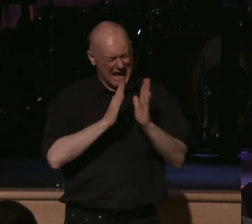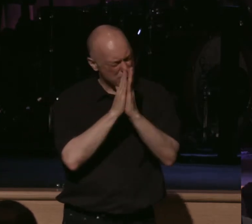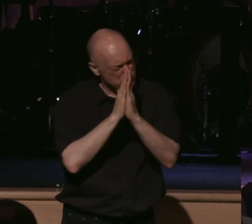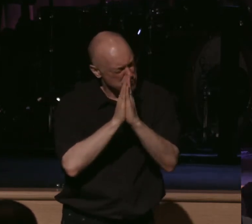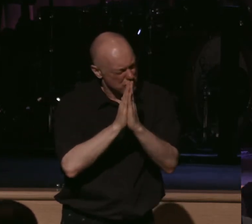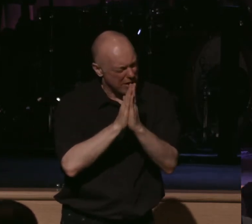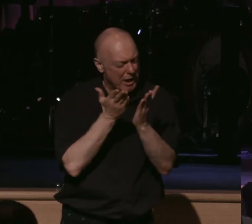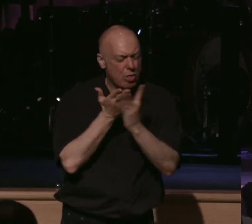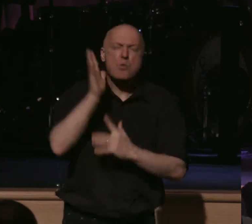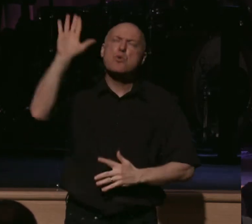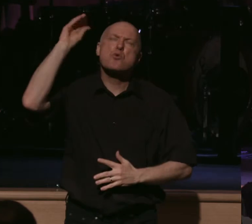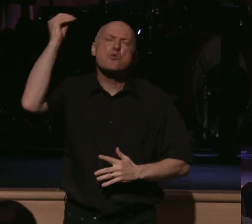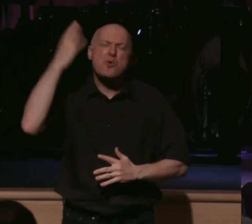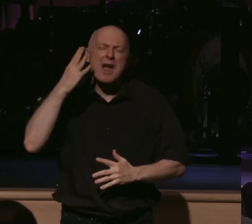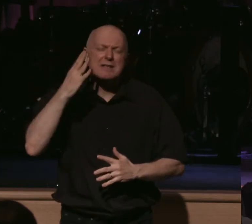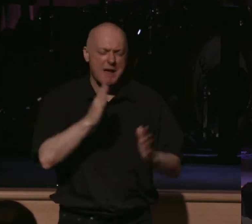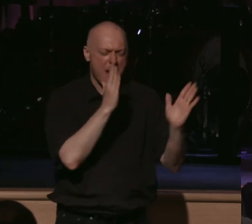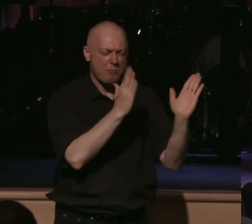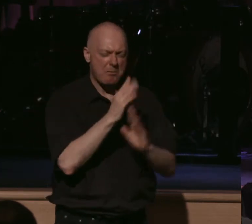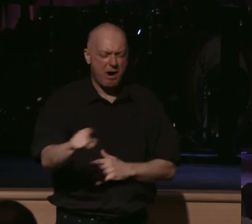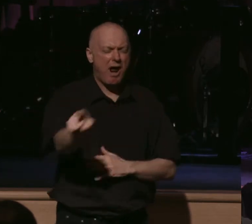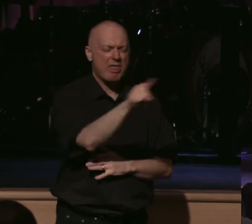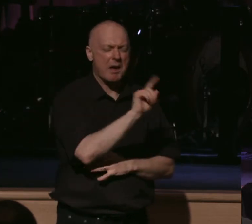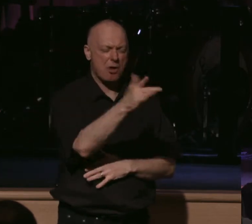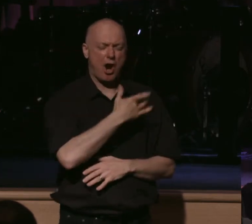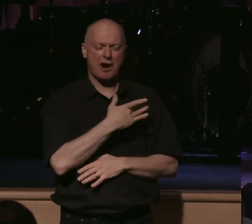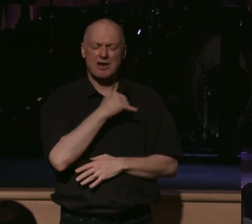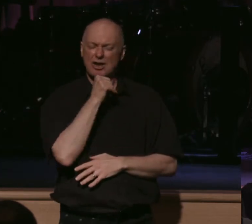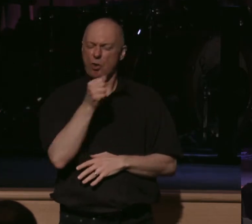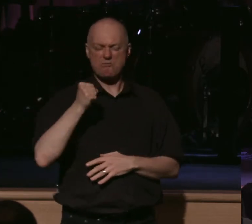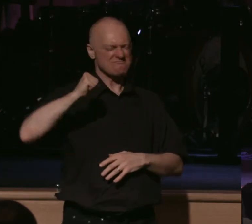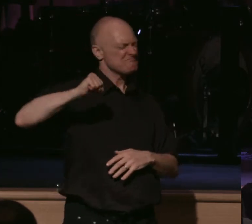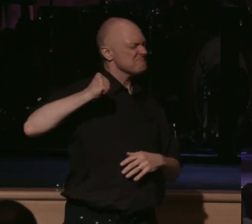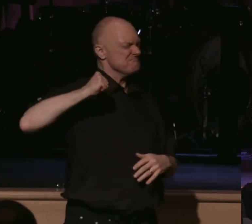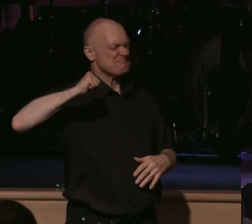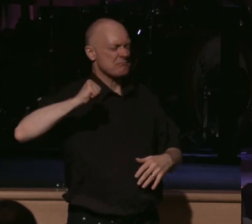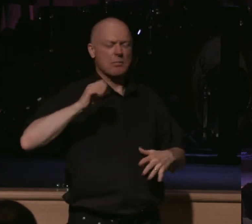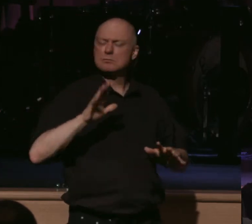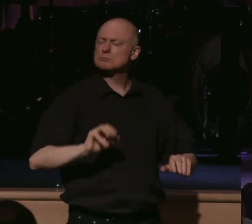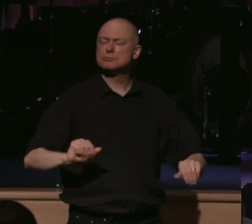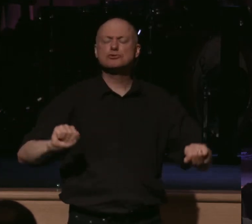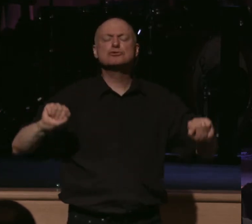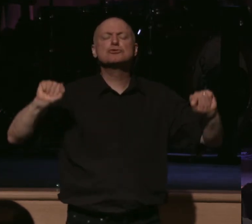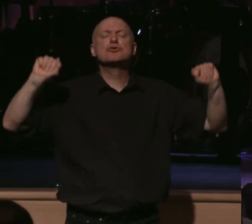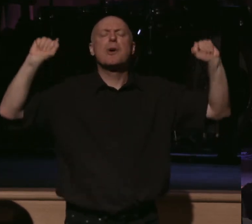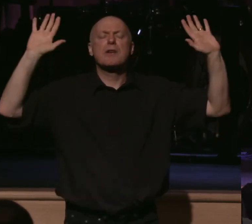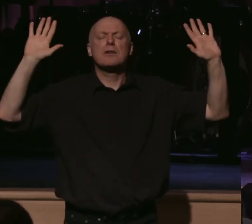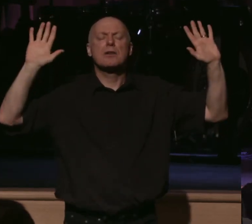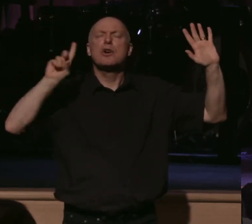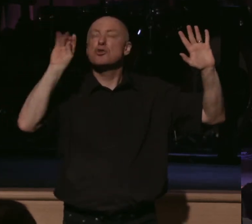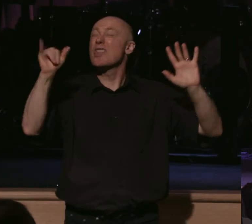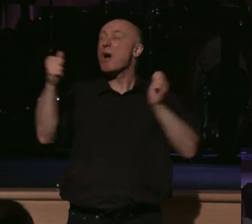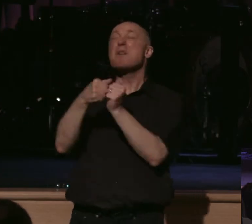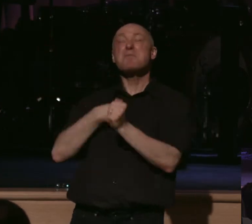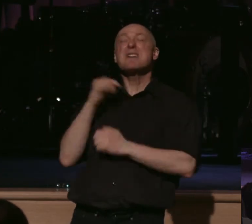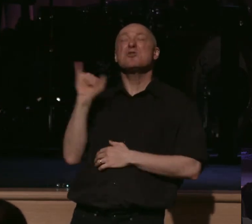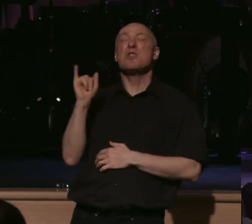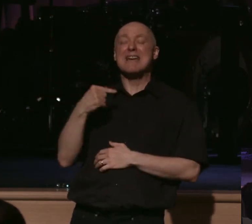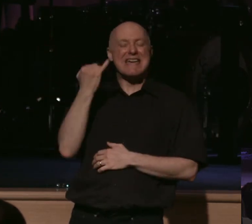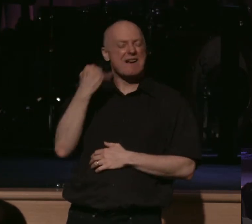grace, you will prepare them in their hearts to not fight, but to surrender. Lord, do that with me. Do that with me as I struggle,